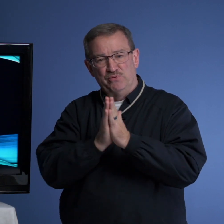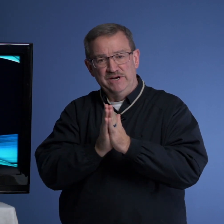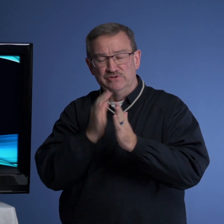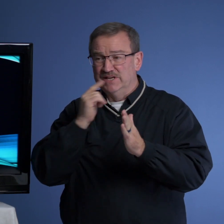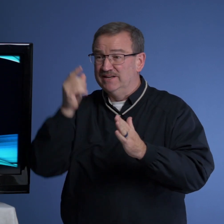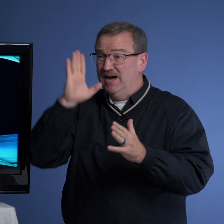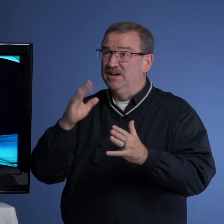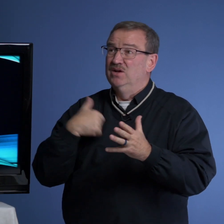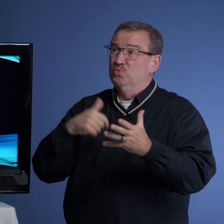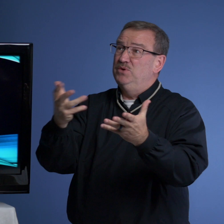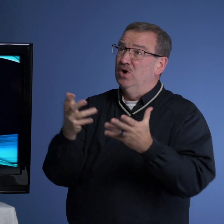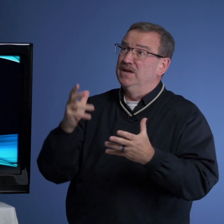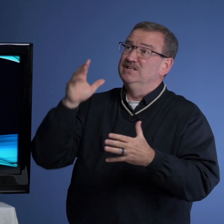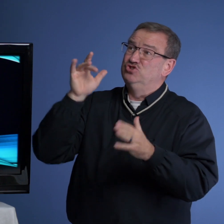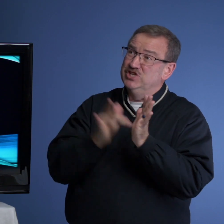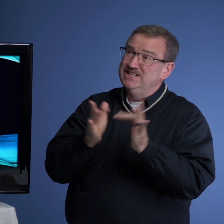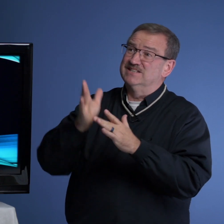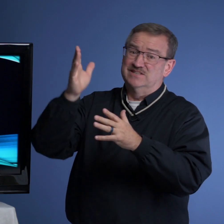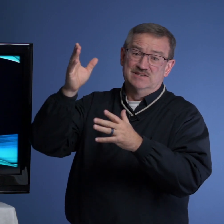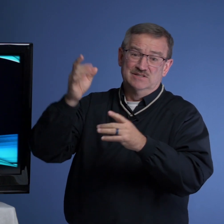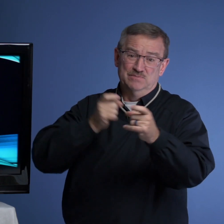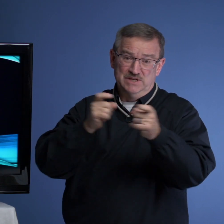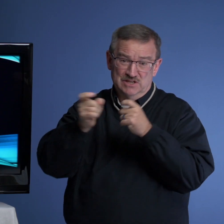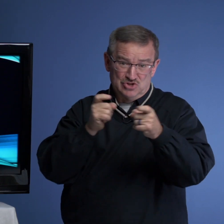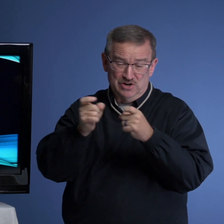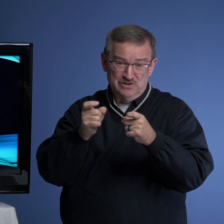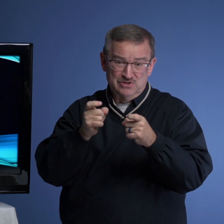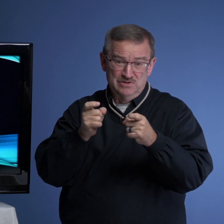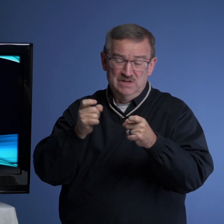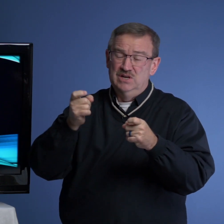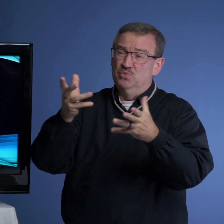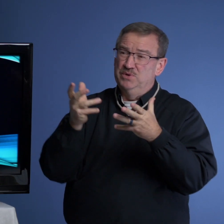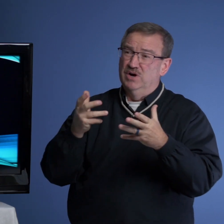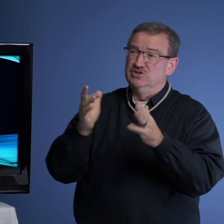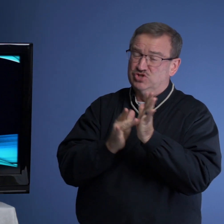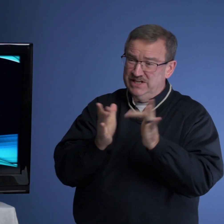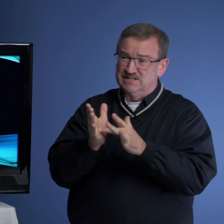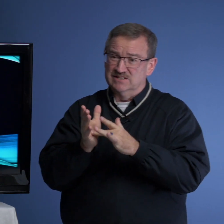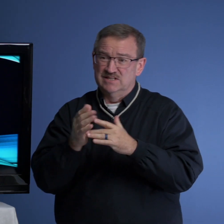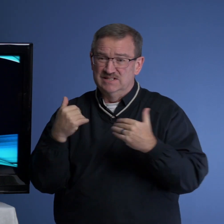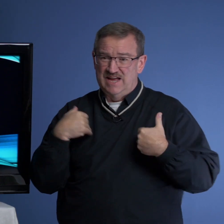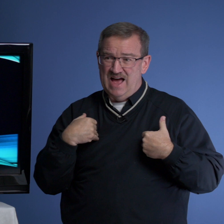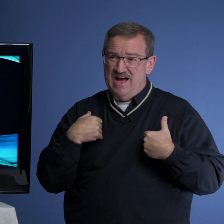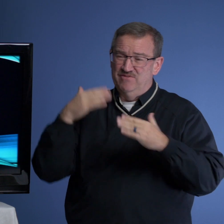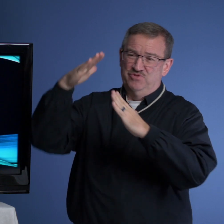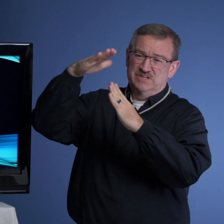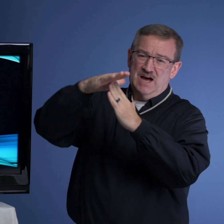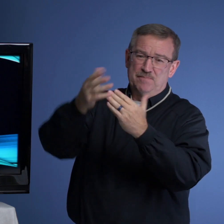prayer saying, God, we want Jesus to be in charge. We want Jesus to have the top